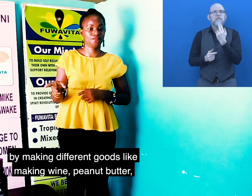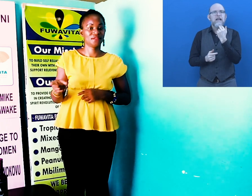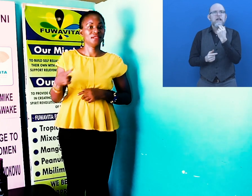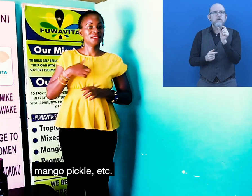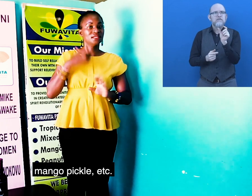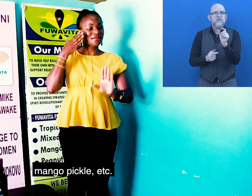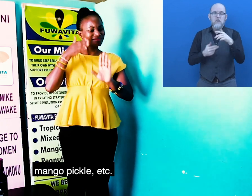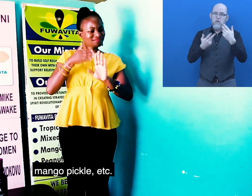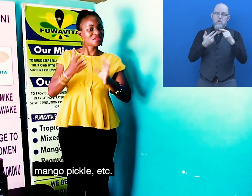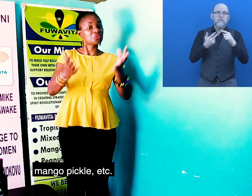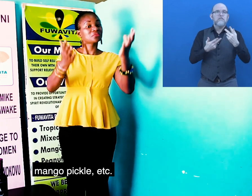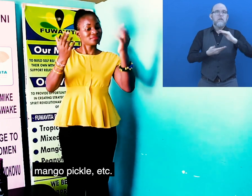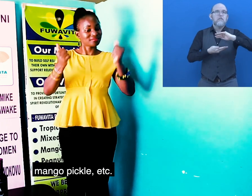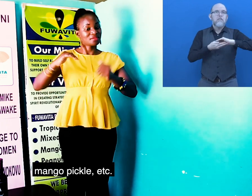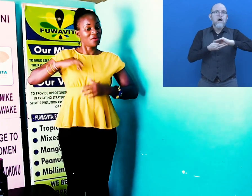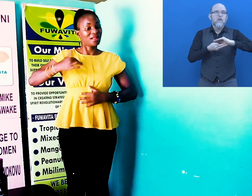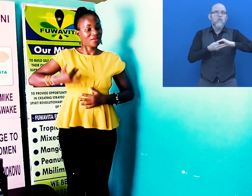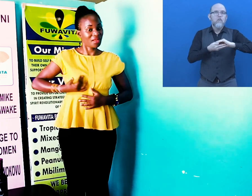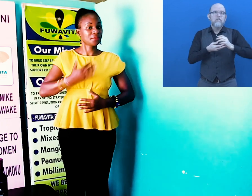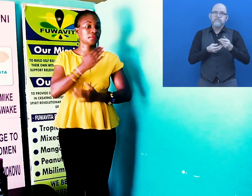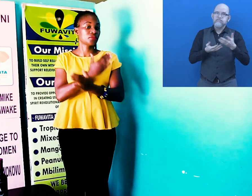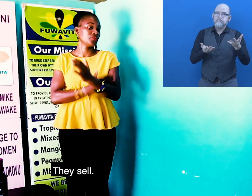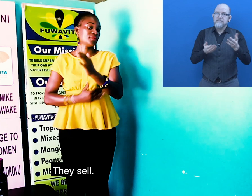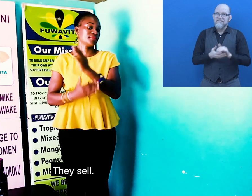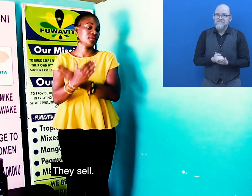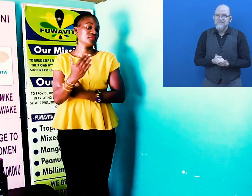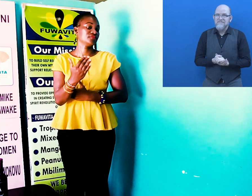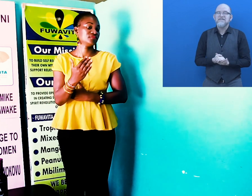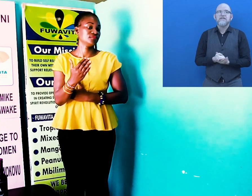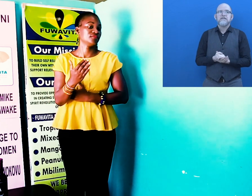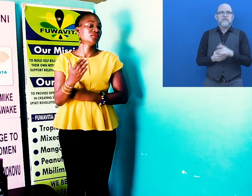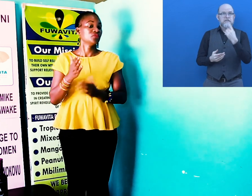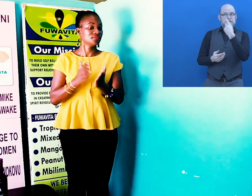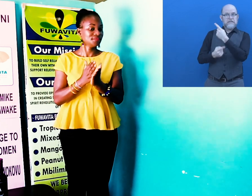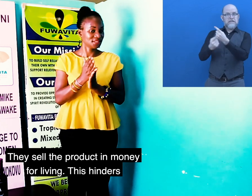butter, mango pico, etc. They sell